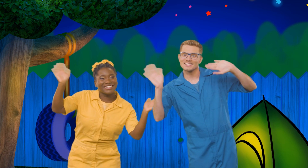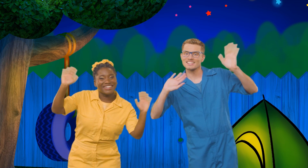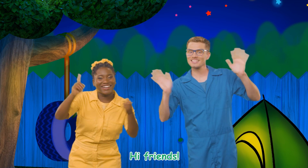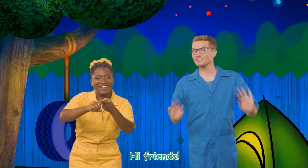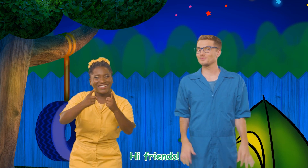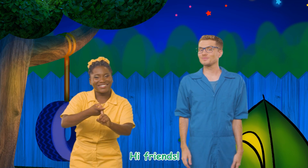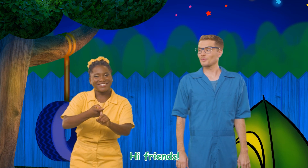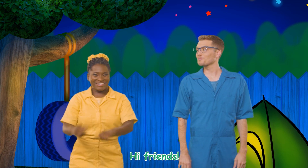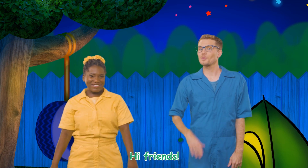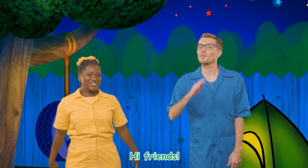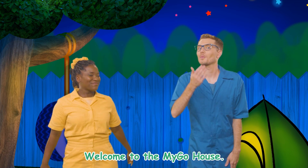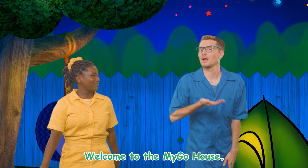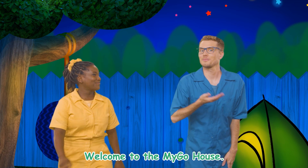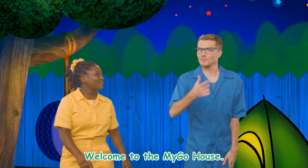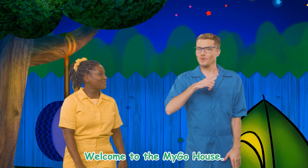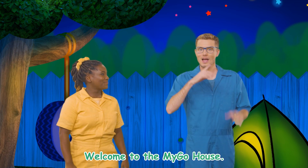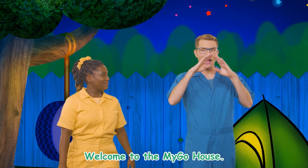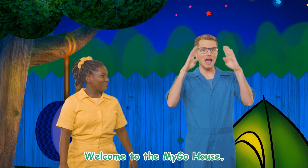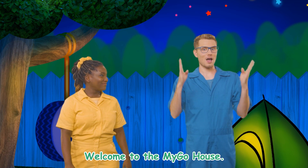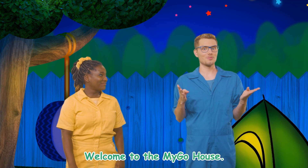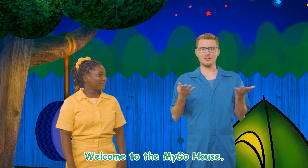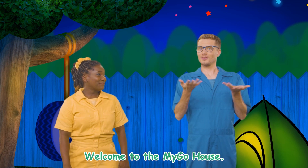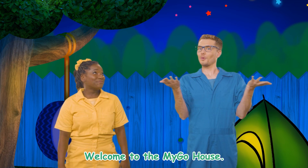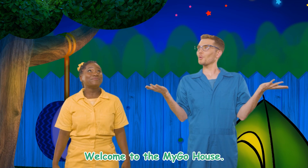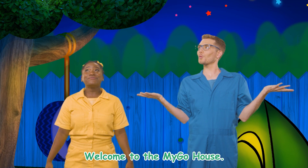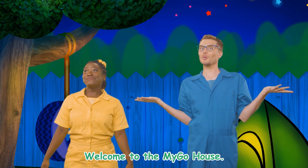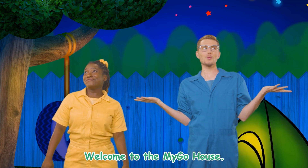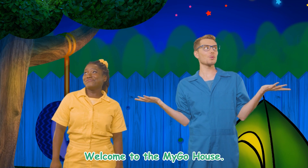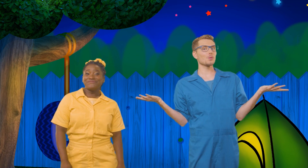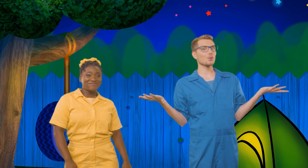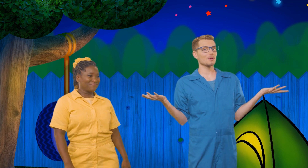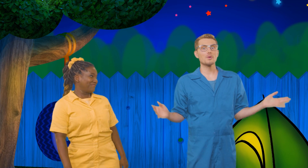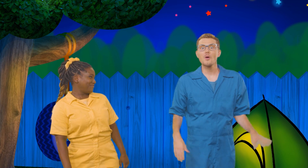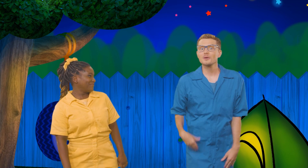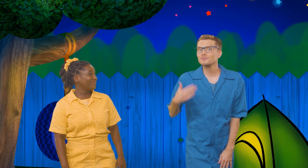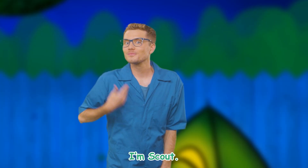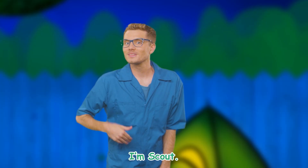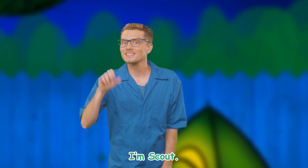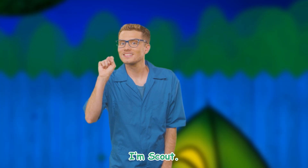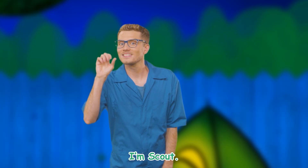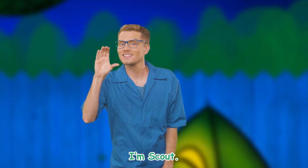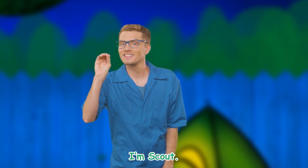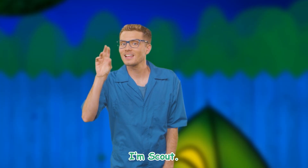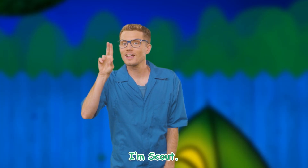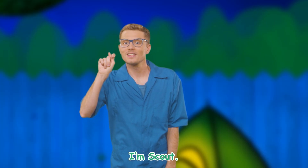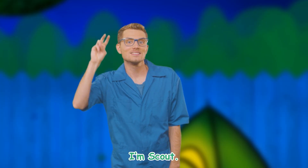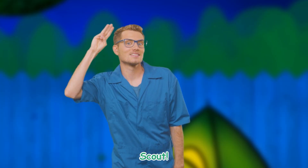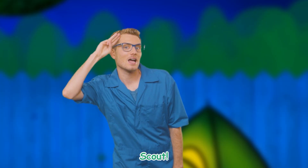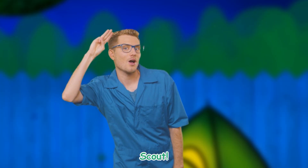Hi, friends! Welcome to the MyGoHouse! I'm Scout. Scout!